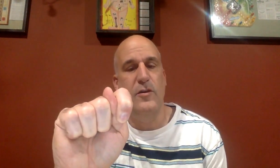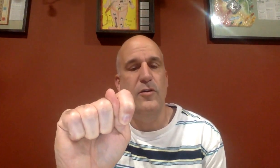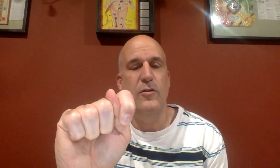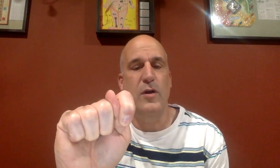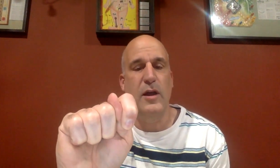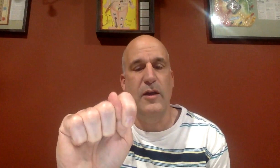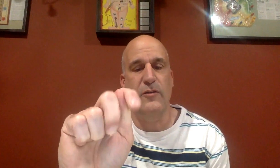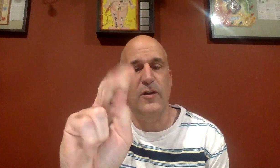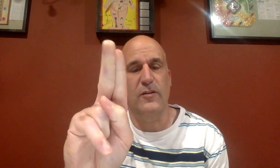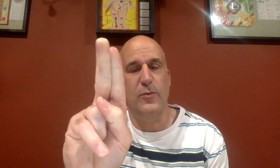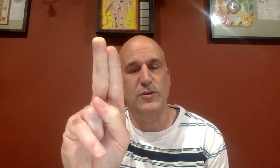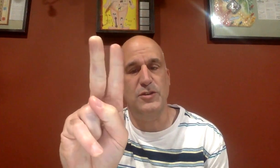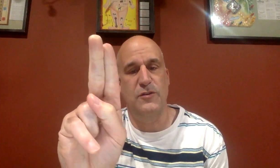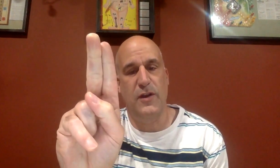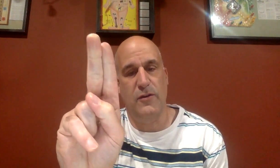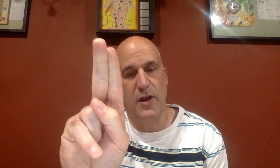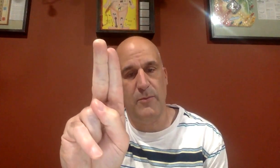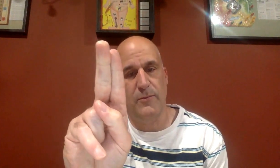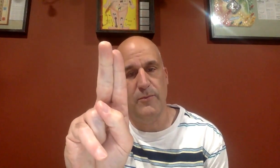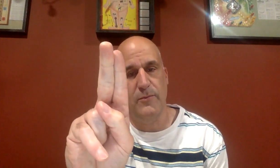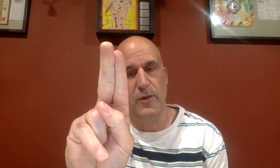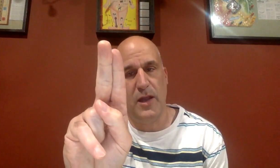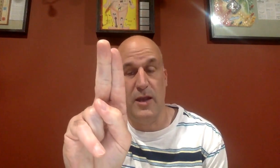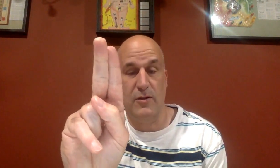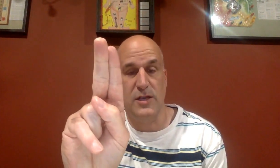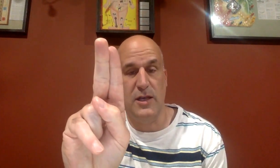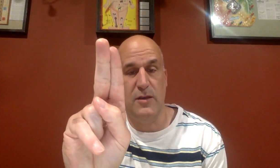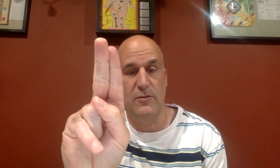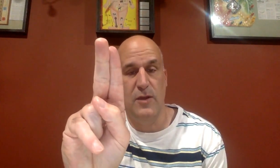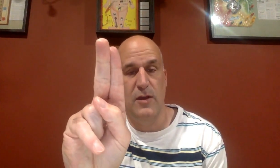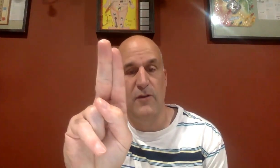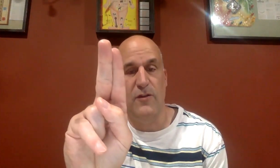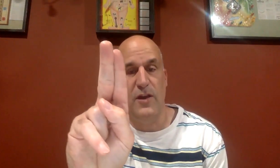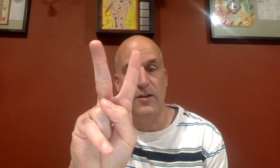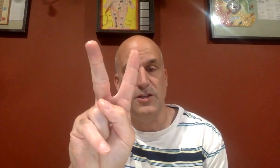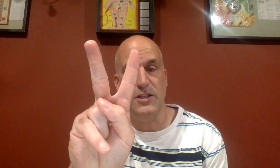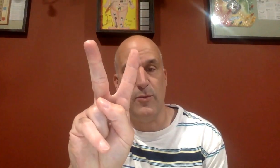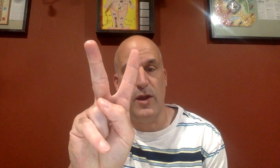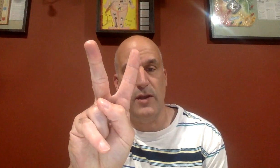U is fairly simple. Just two fingers up. That kind of looks like a U. For V, you just separate it.